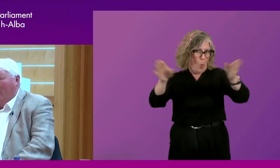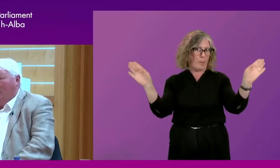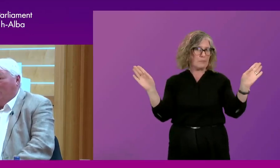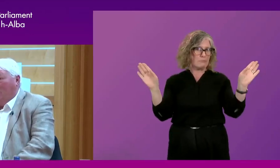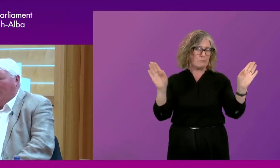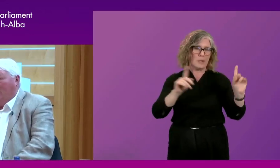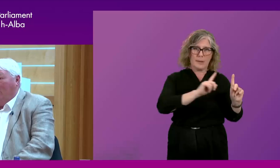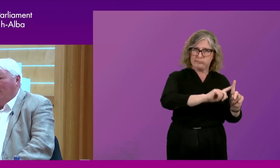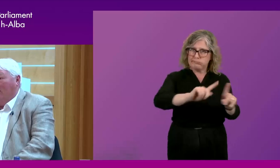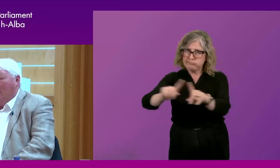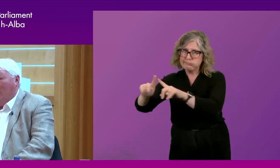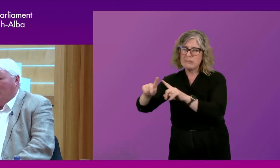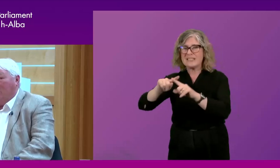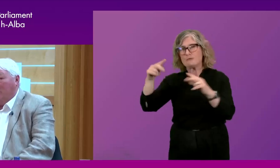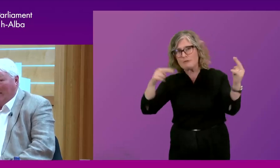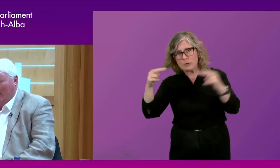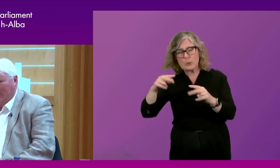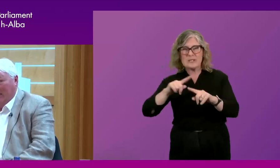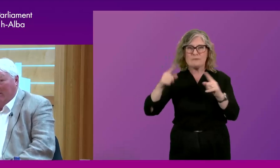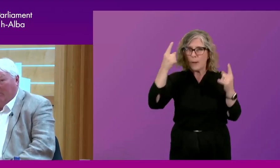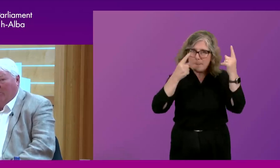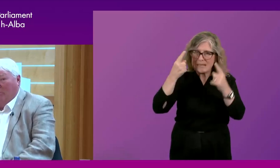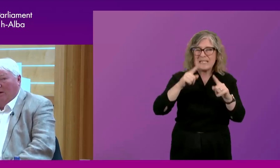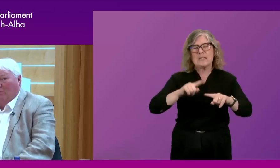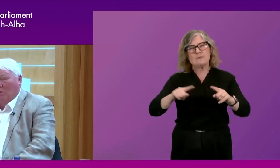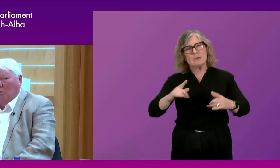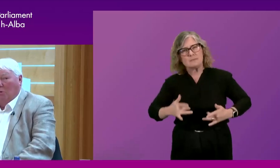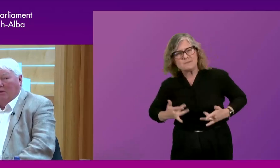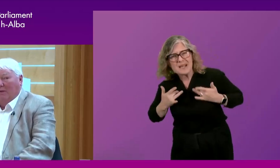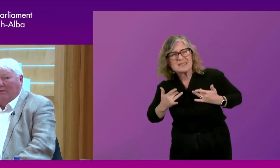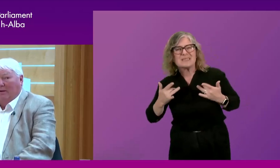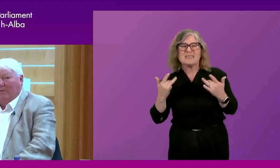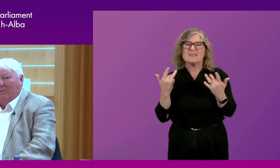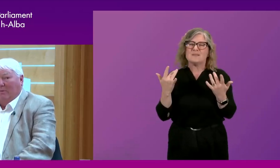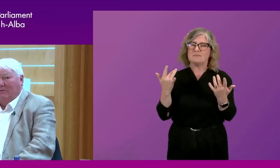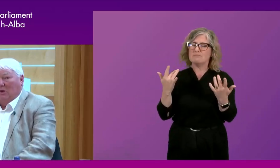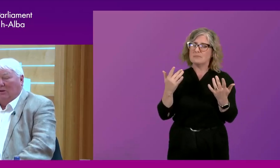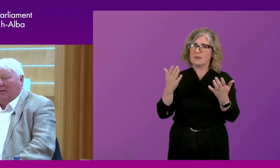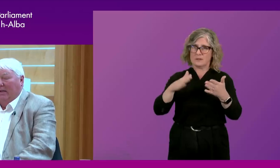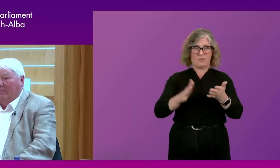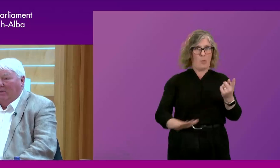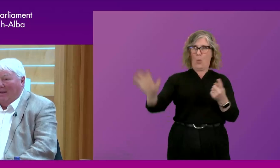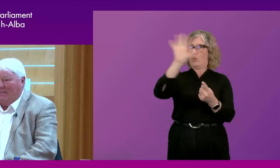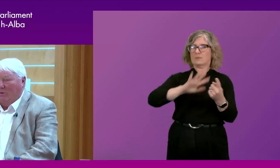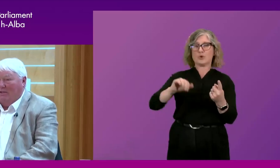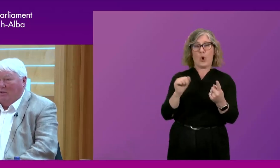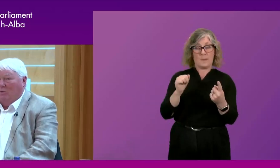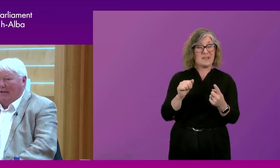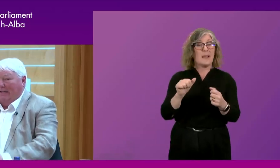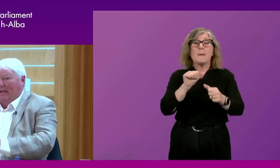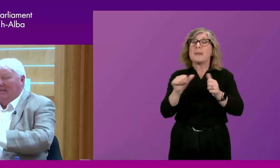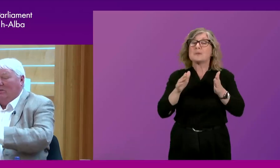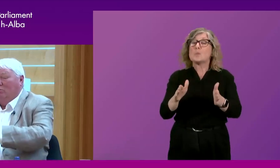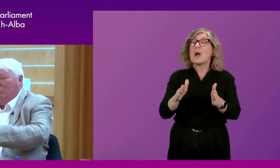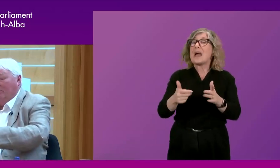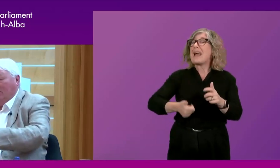a range of views, a range of opinions, and a range of perspectives from, um, within the, the, the people of Scotland. But the best way to do